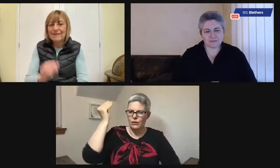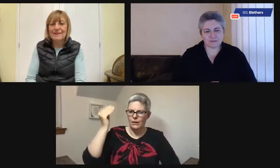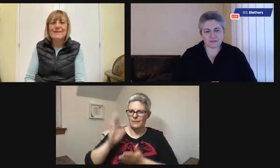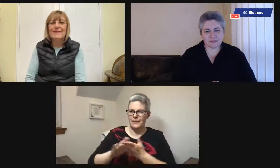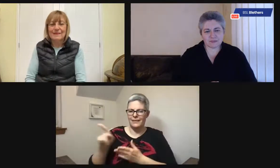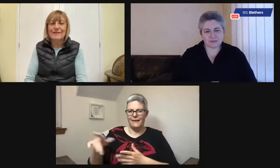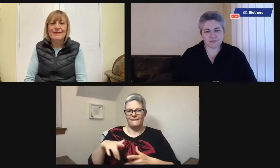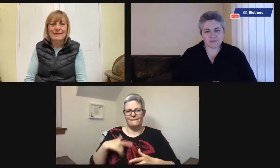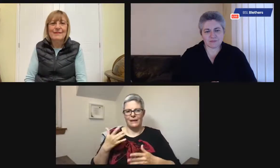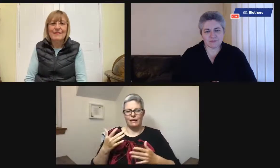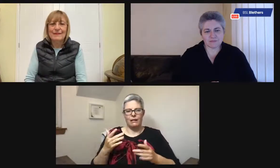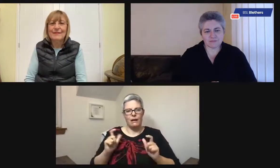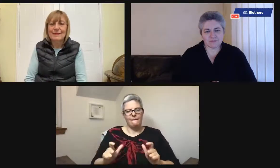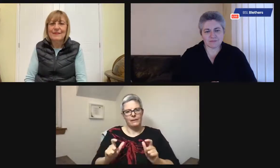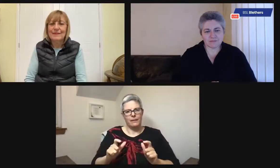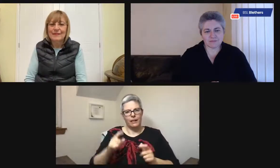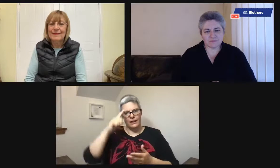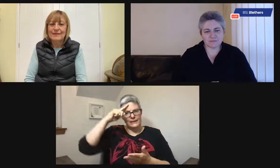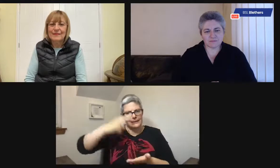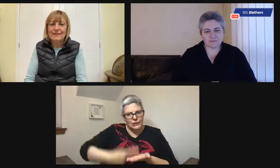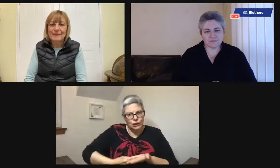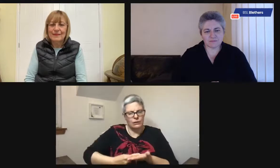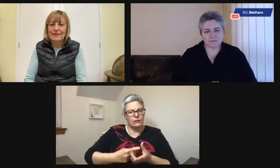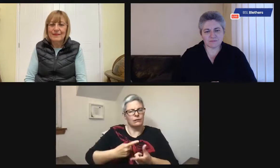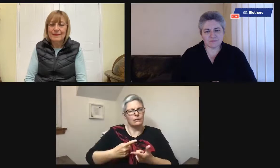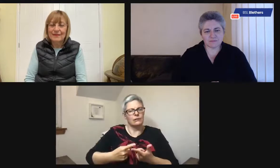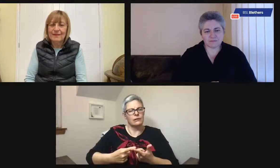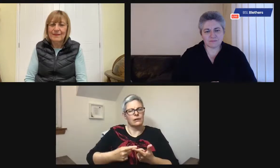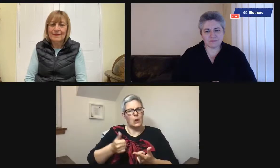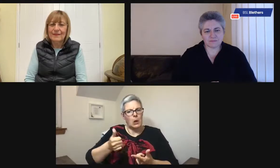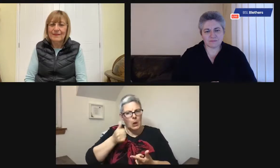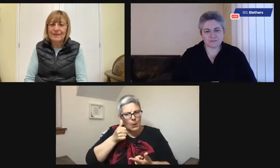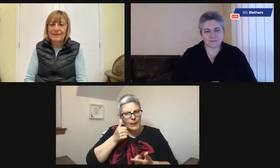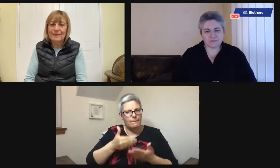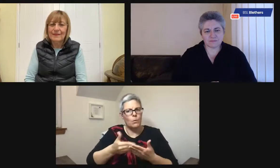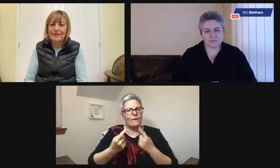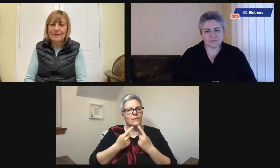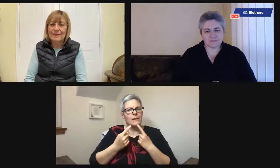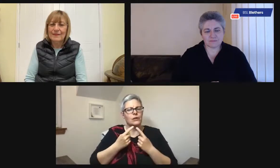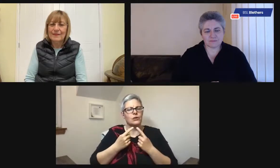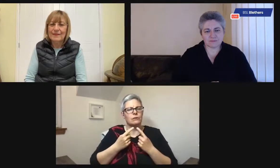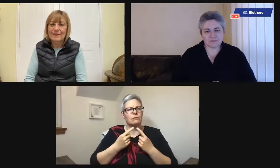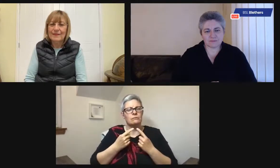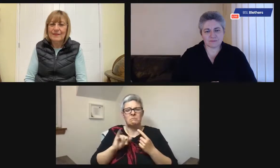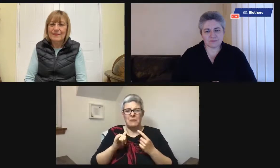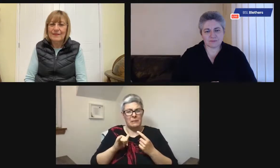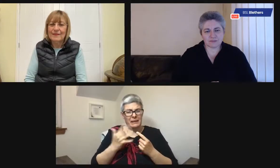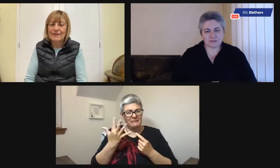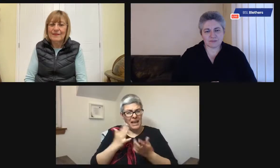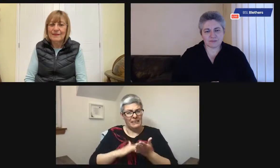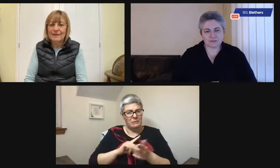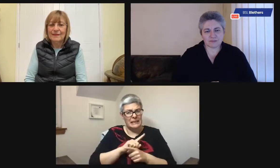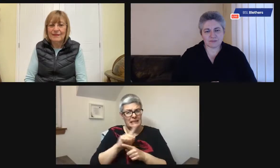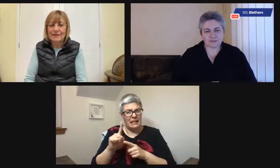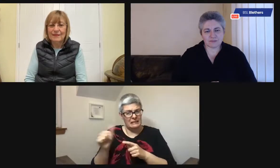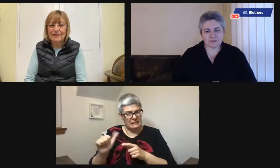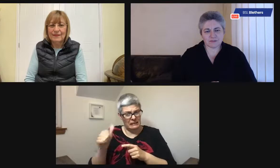help you have a conversation with the person with dementia so that they can feel a bit more comfortable about the decisions that they're